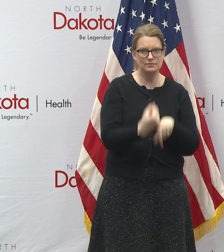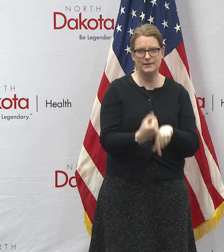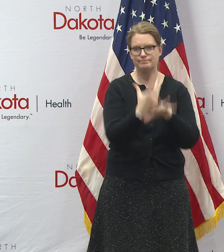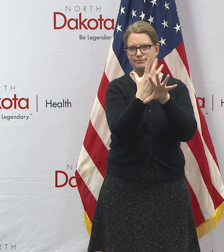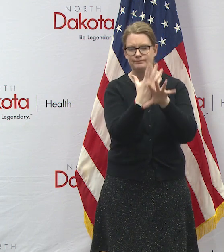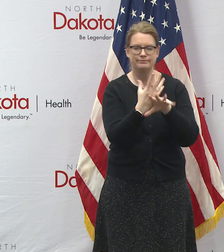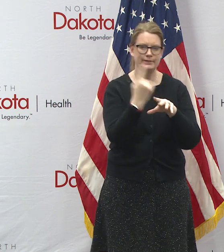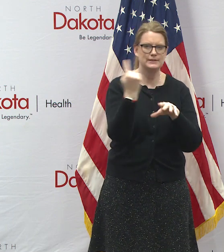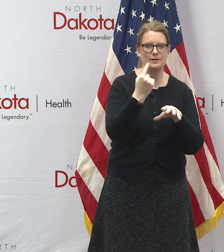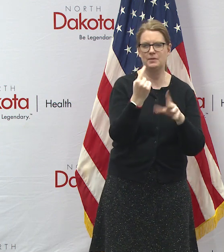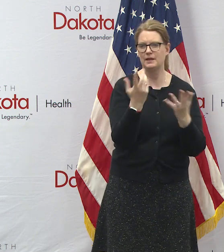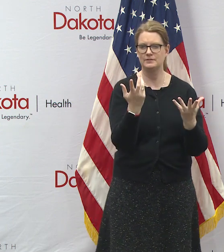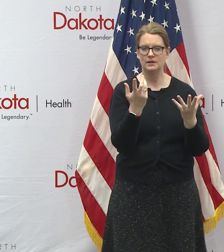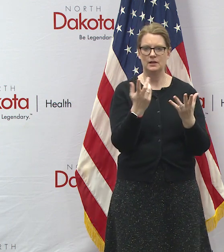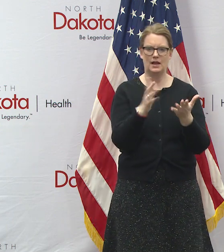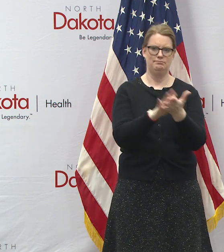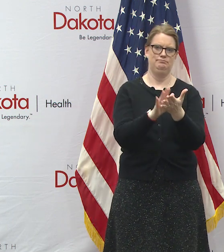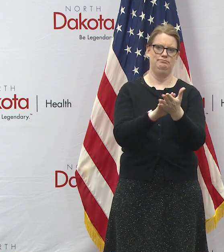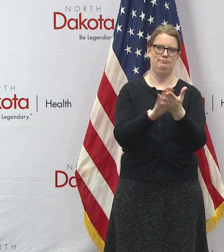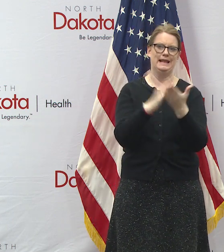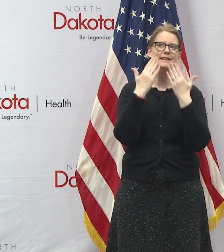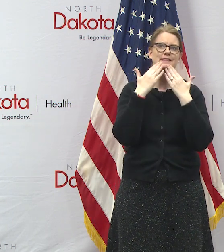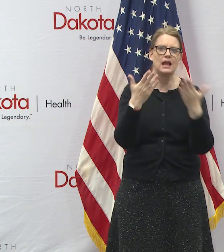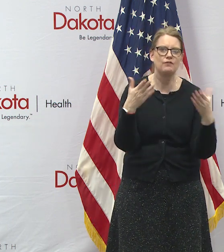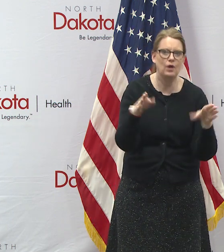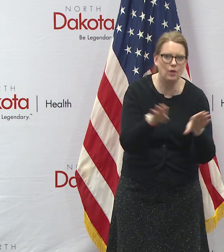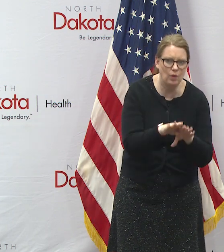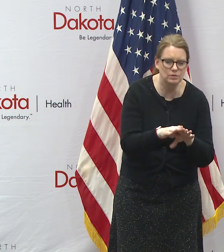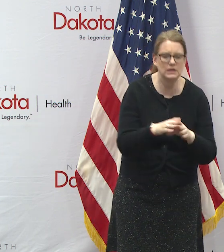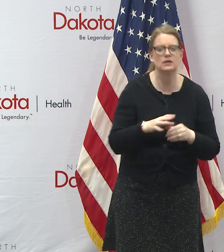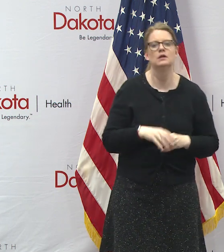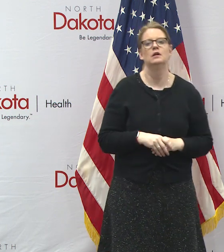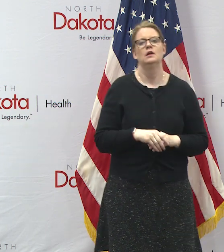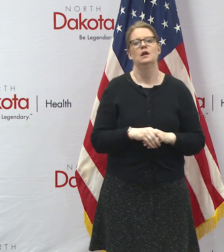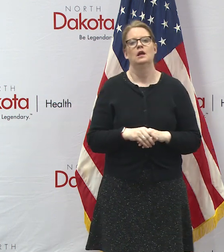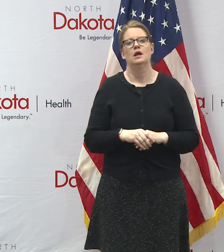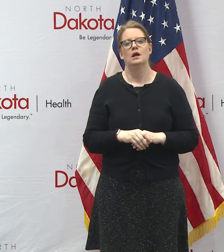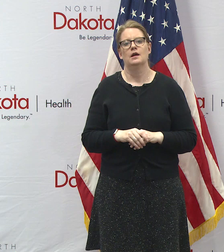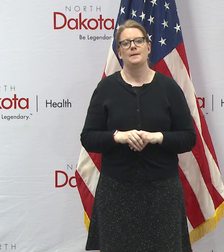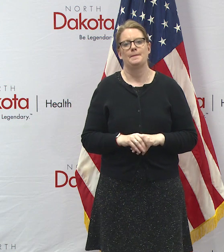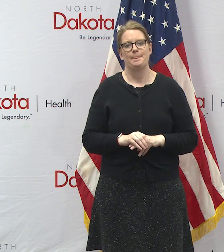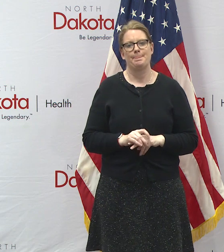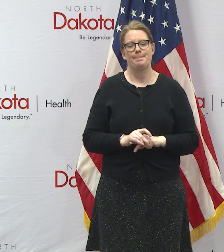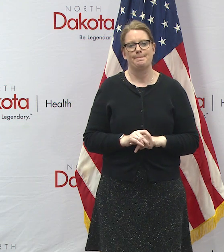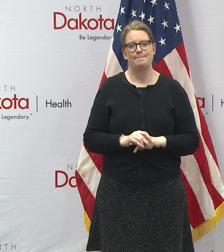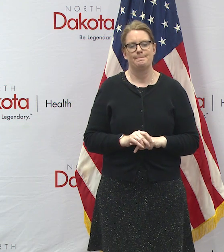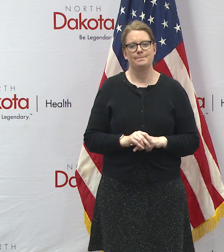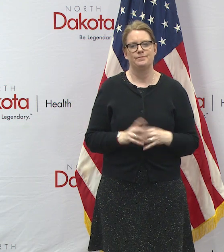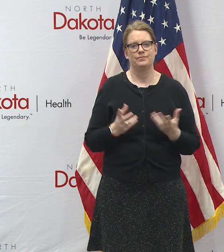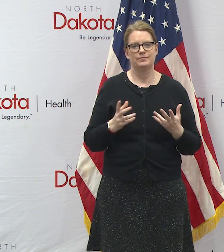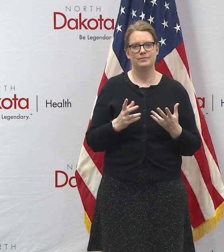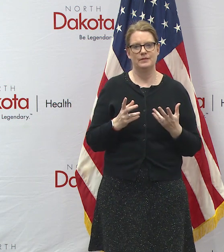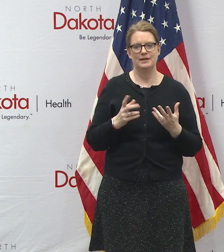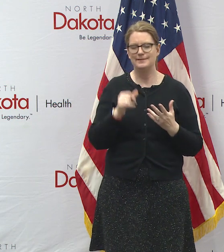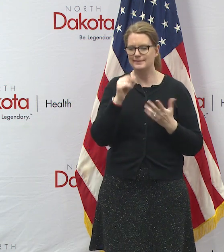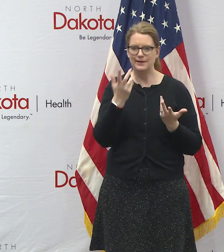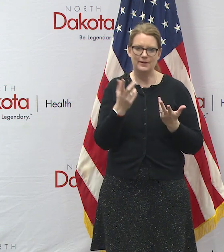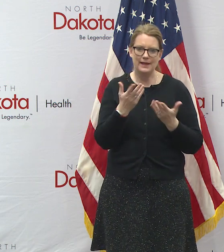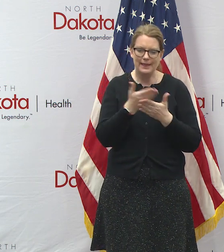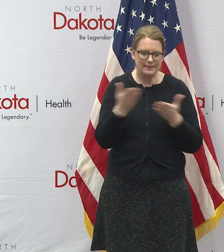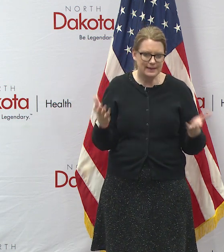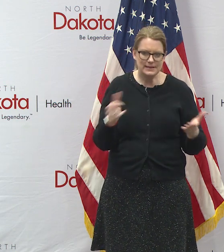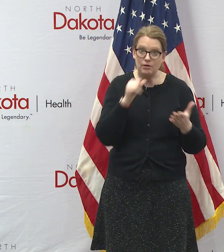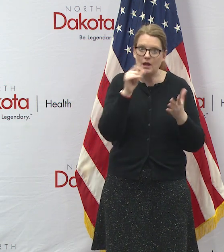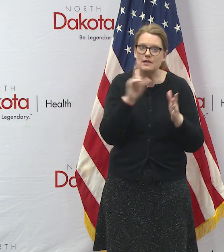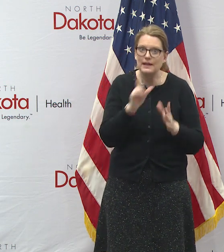with their congregations and we applaud them for that for that work uh and so the you know non-essential gatherings again the guidance